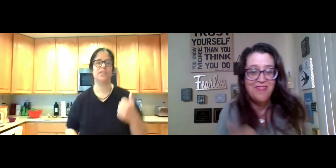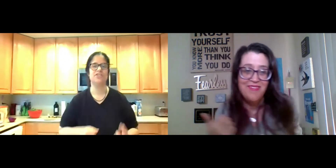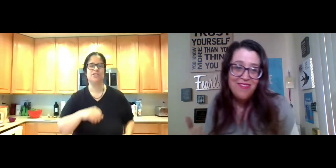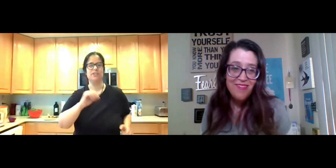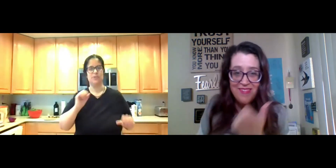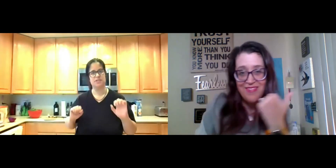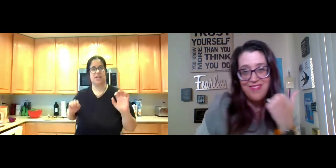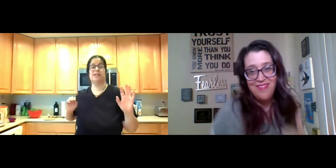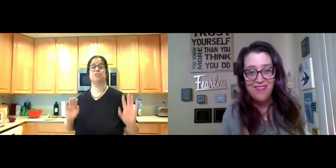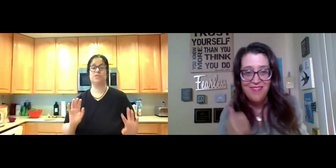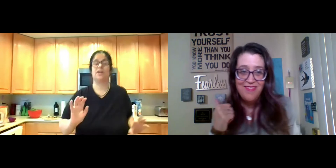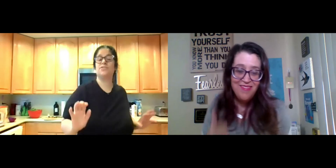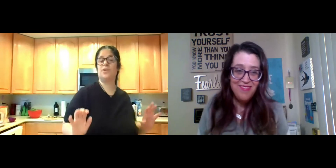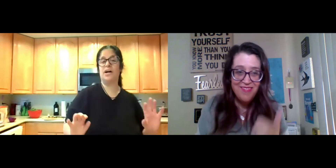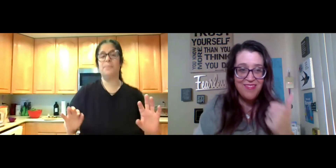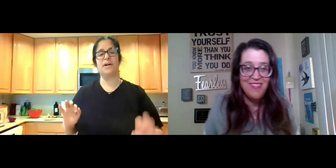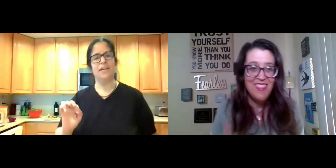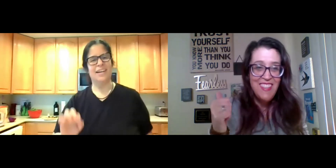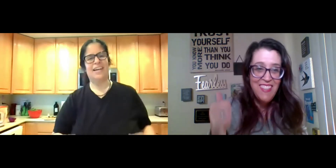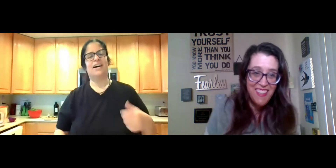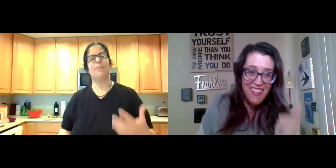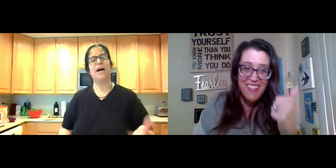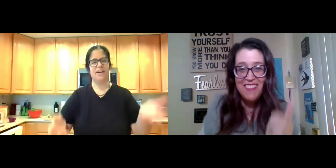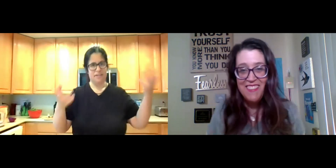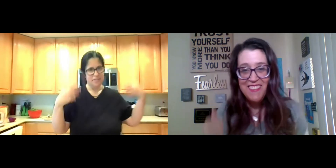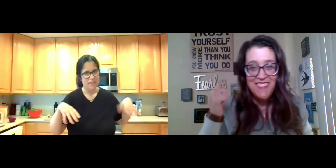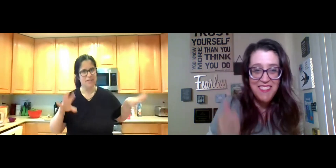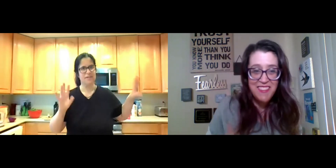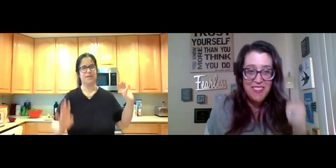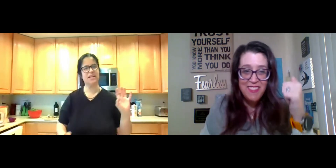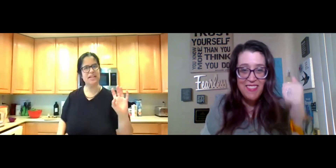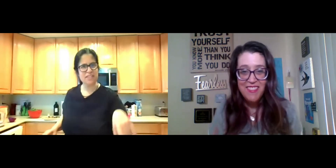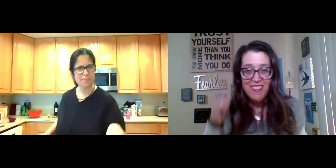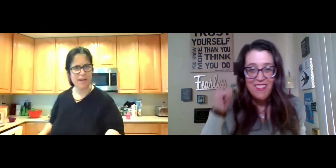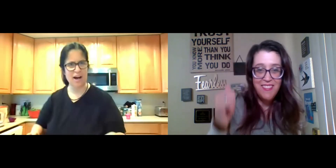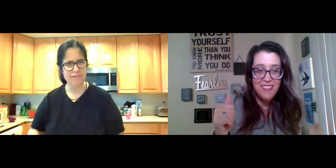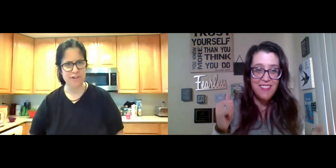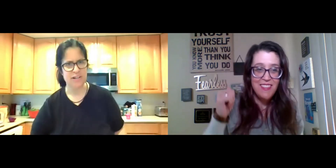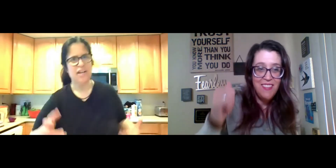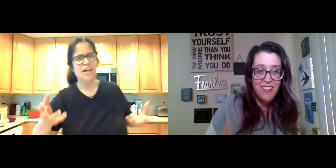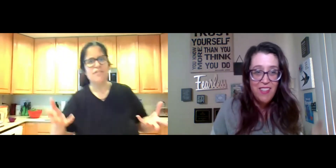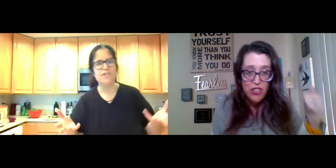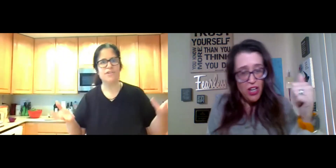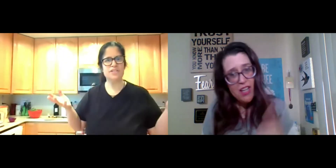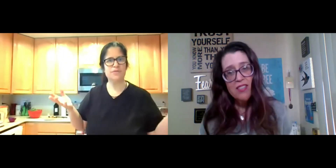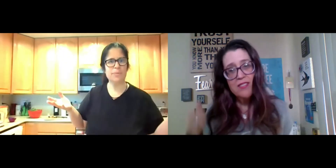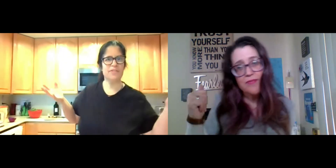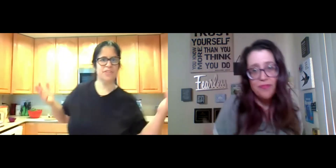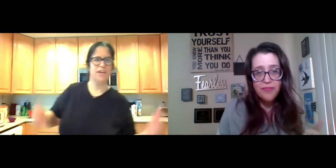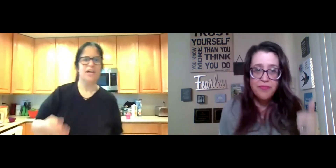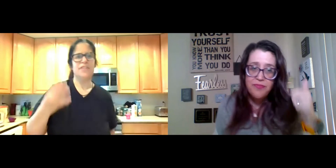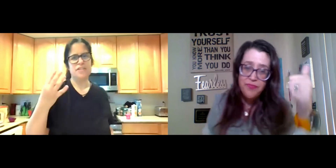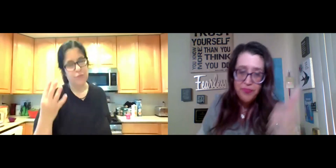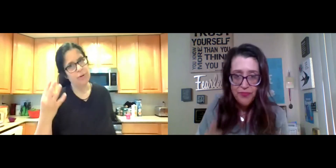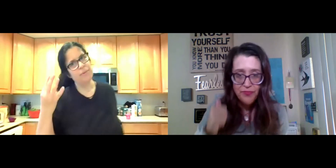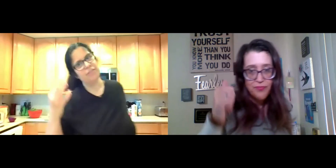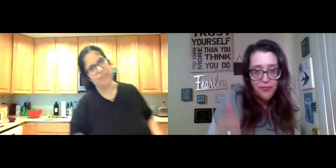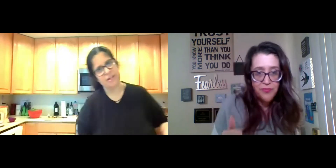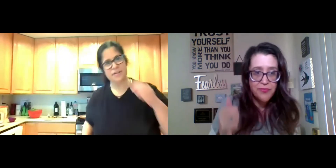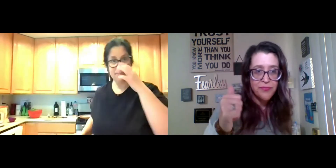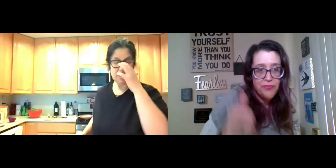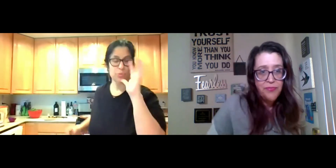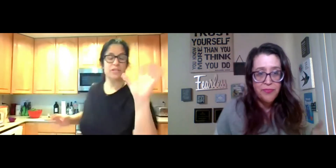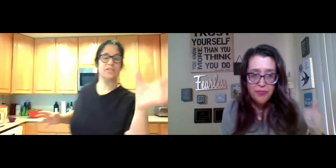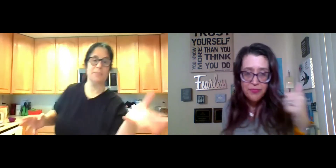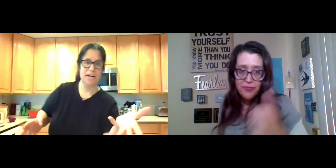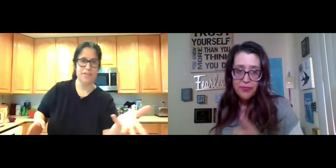cardio in the kitchen or dance with Dr. Amba. Can I say my offer for this four months?